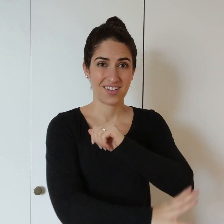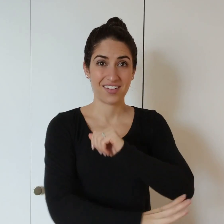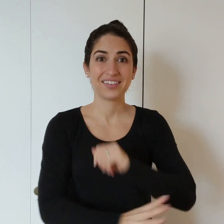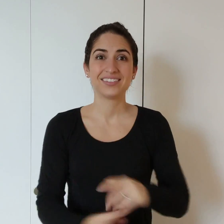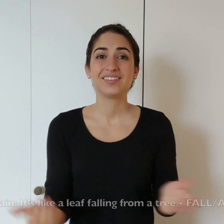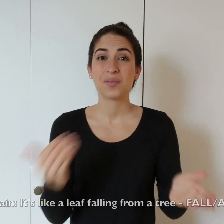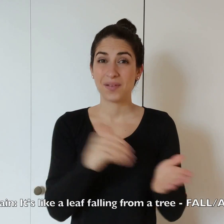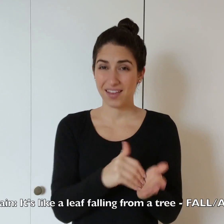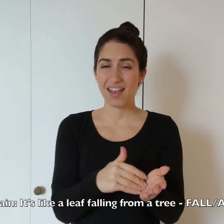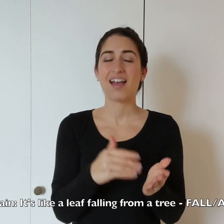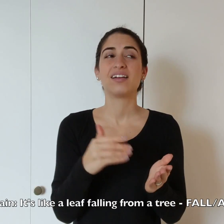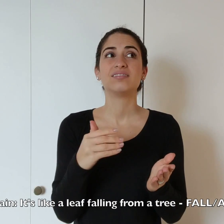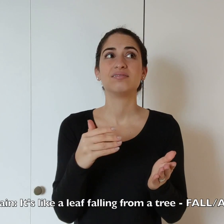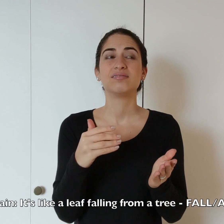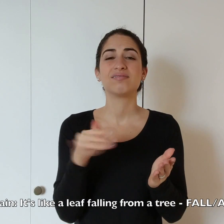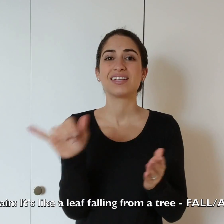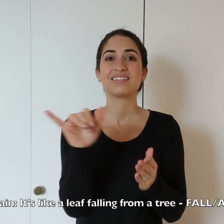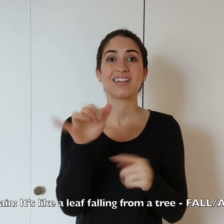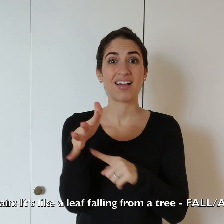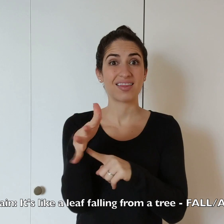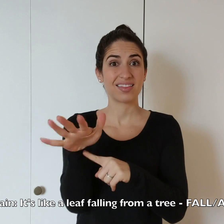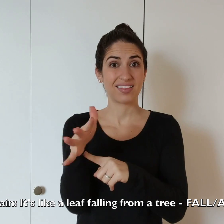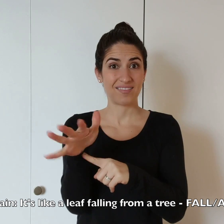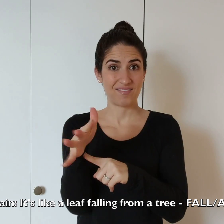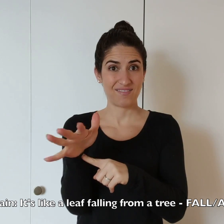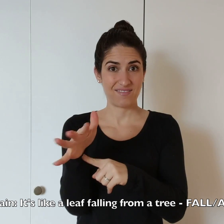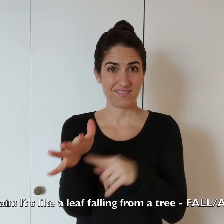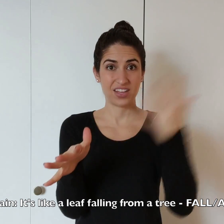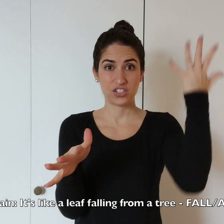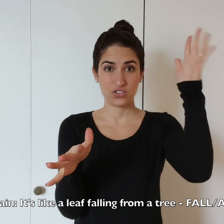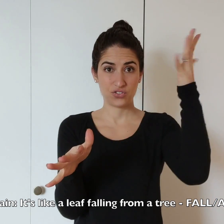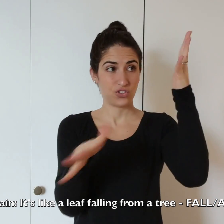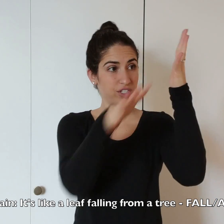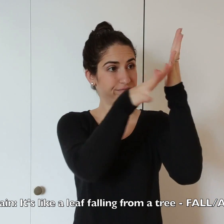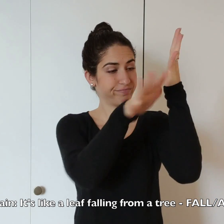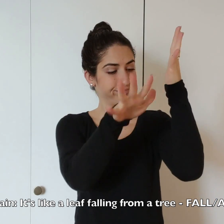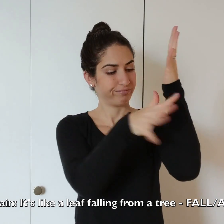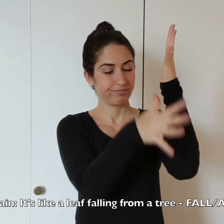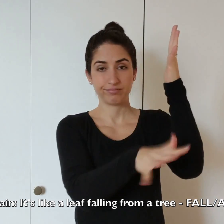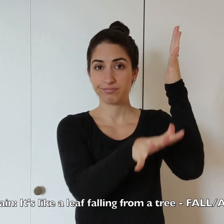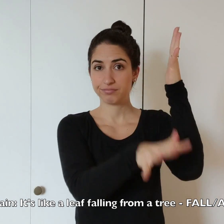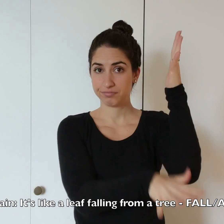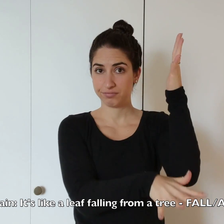Autumn. And again, it's like a leaf falling from a tree.